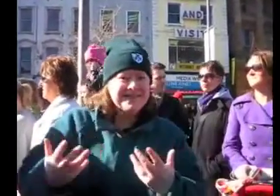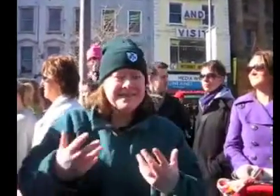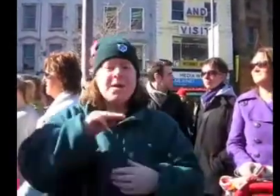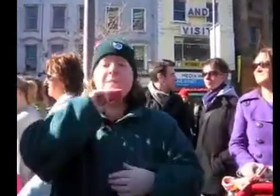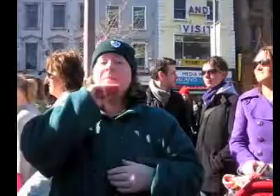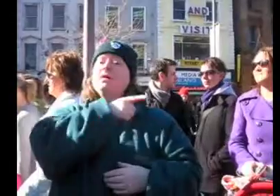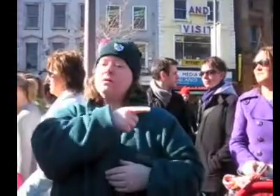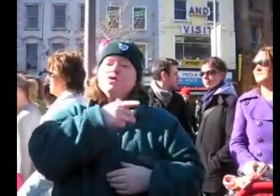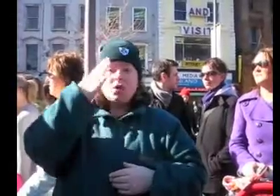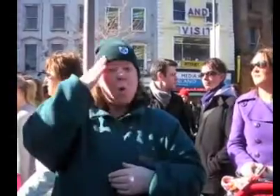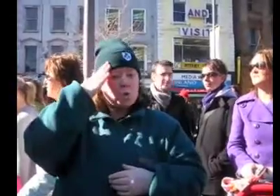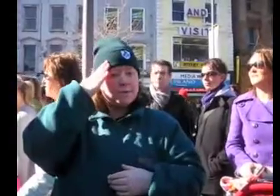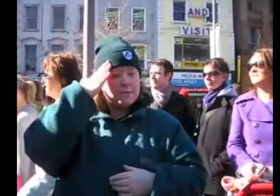yeah I'm dirty old town,